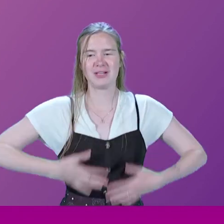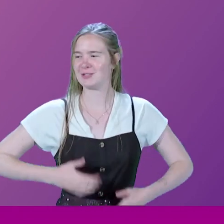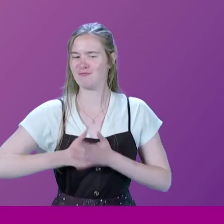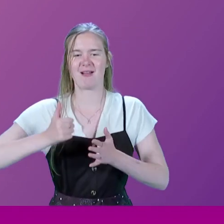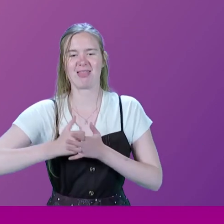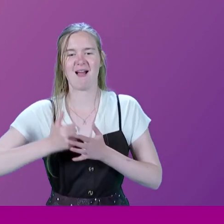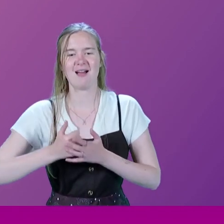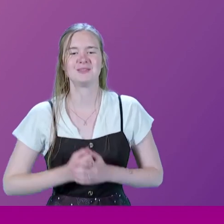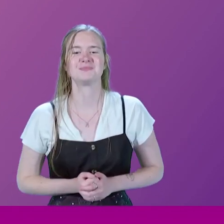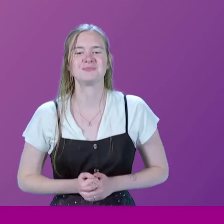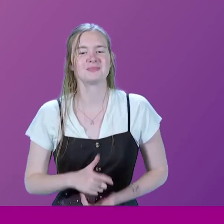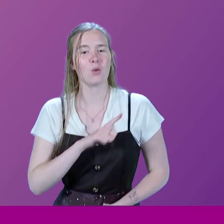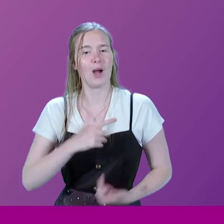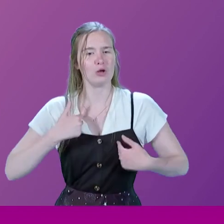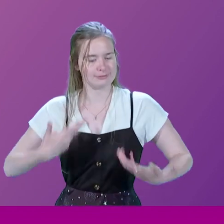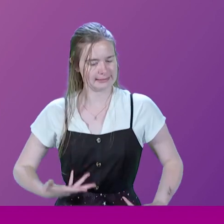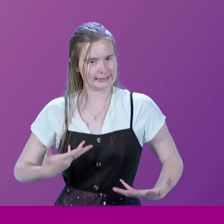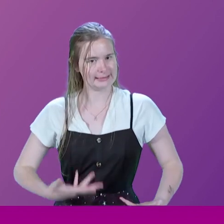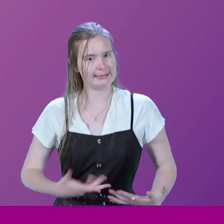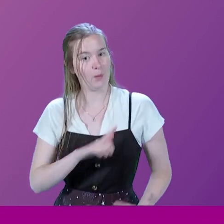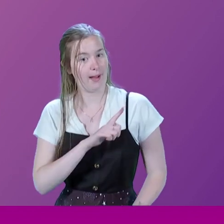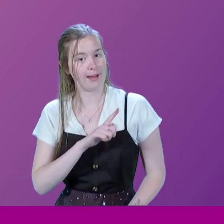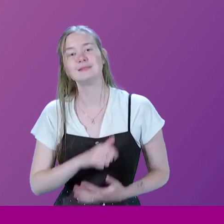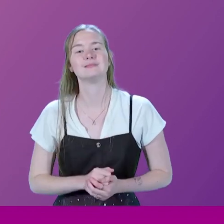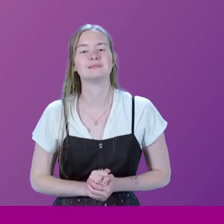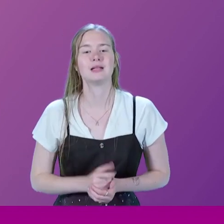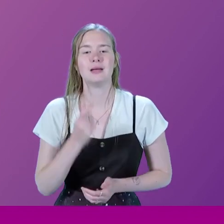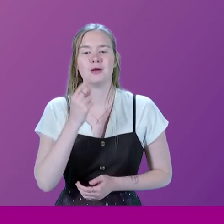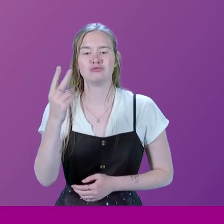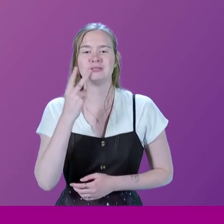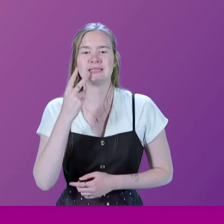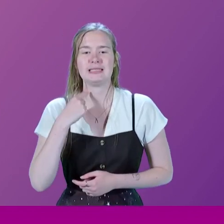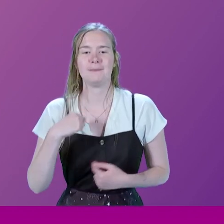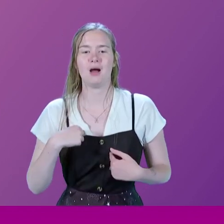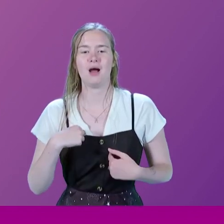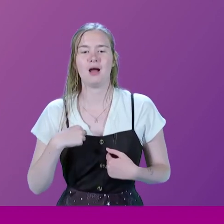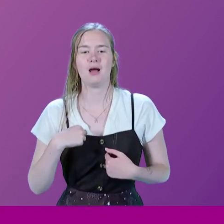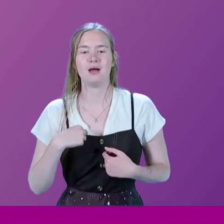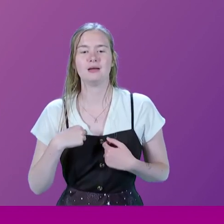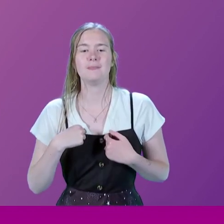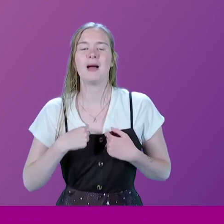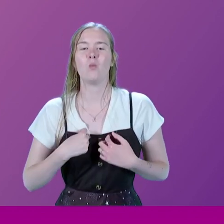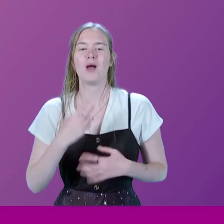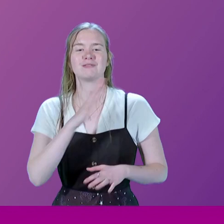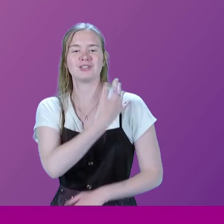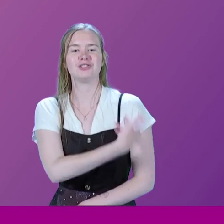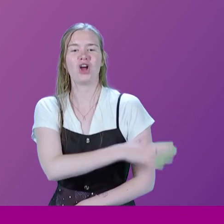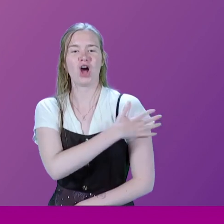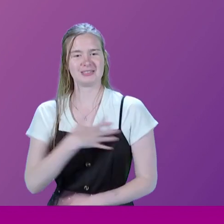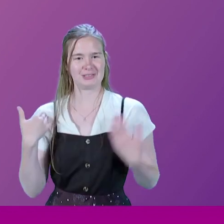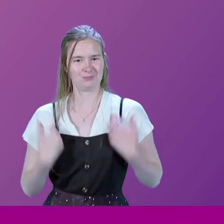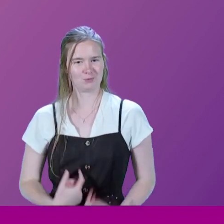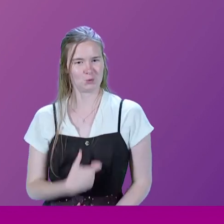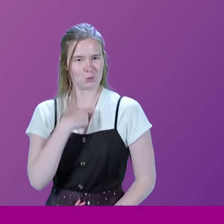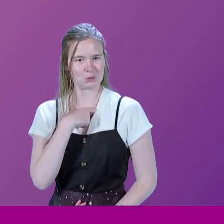the time. And why am I not dressed like that now? You may not be able to see from where you are that I'm wearing a tartan suit today